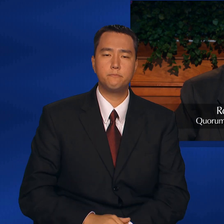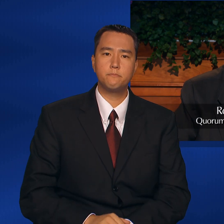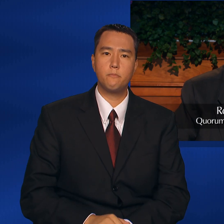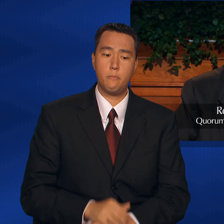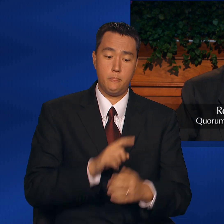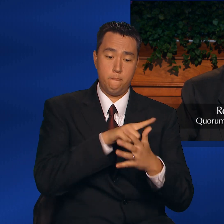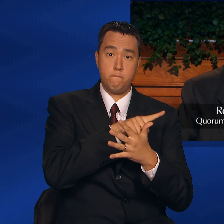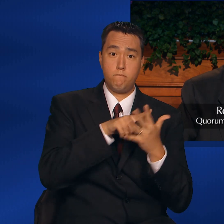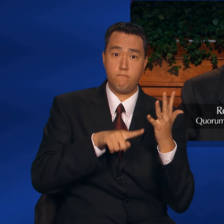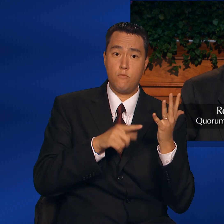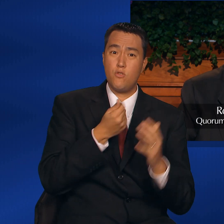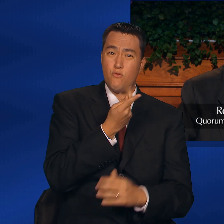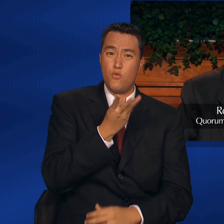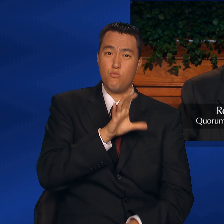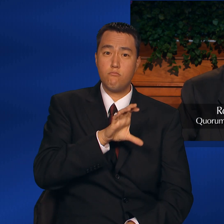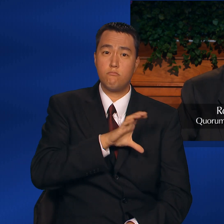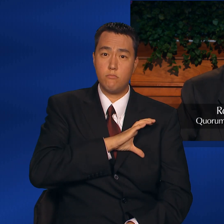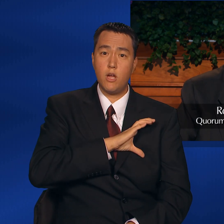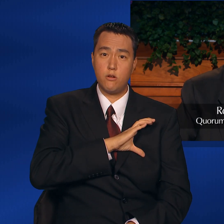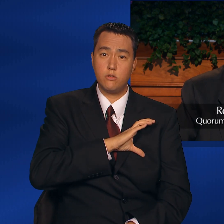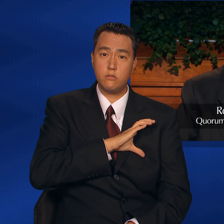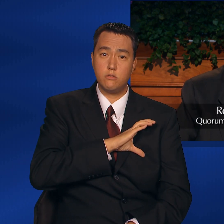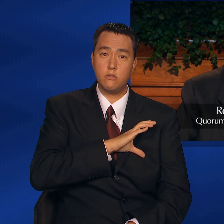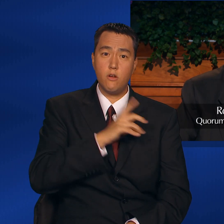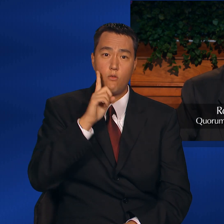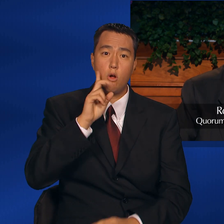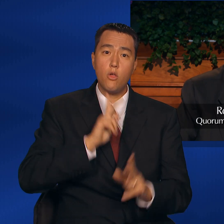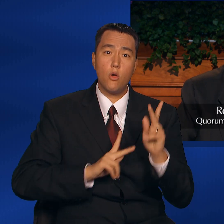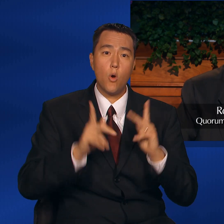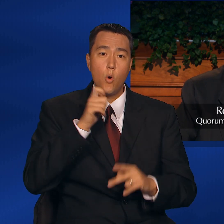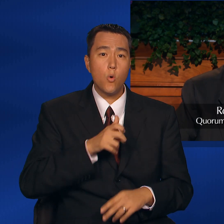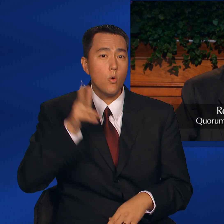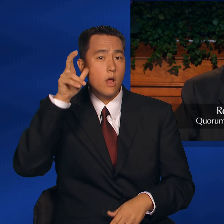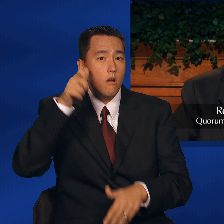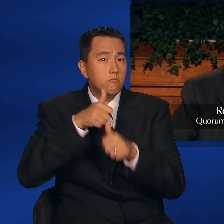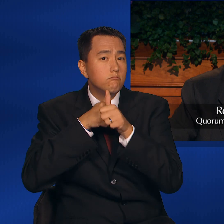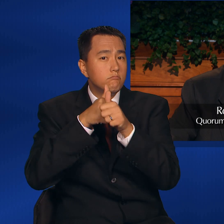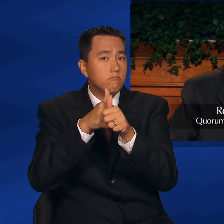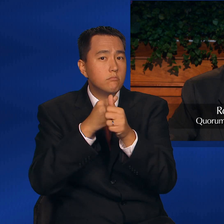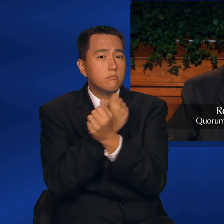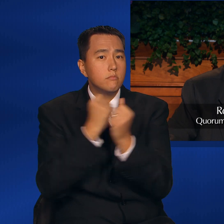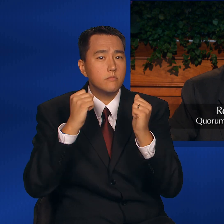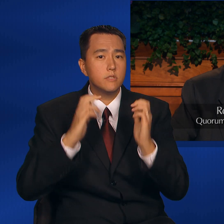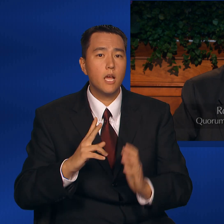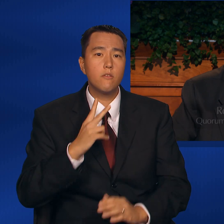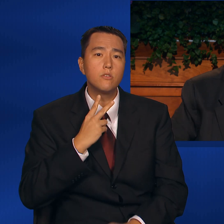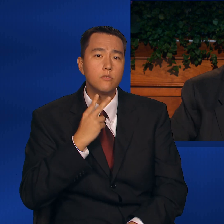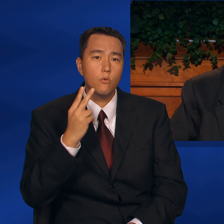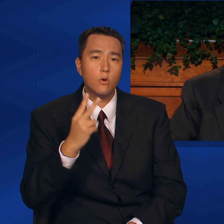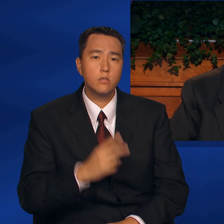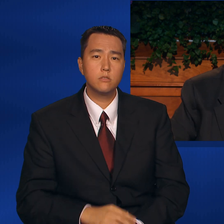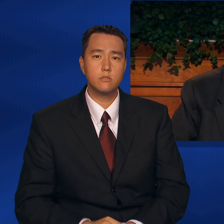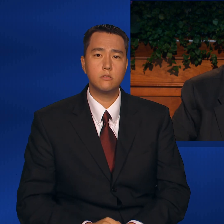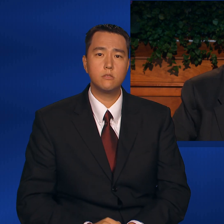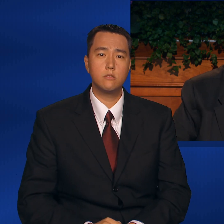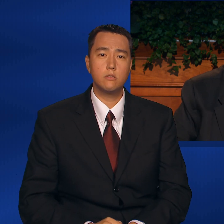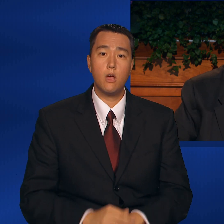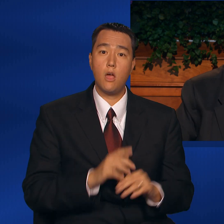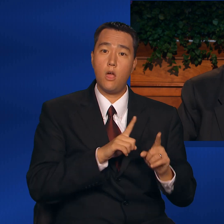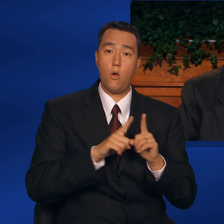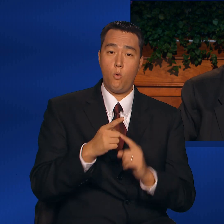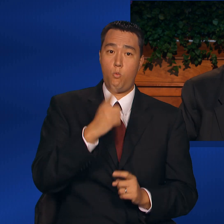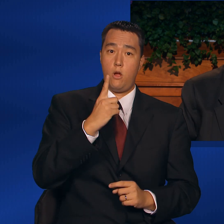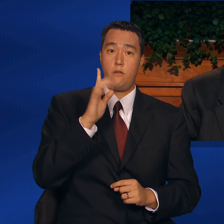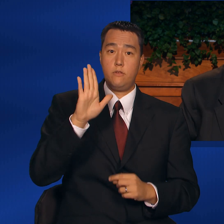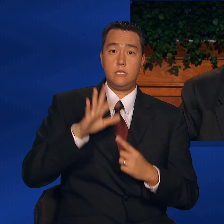These are some of the characteristics of those who hear and heed the Savior's voice. Jesus one of His